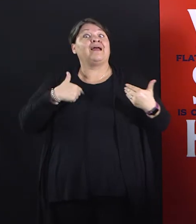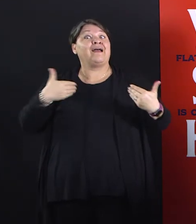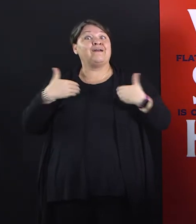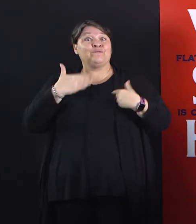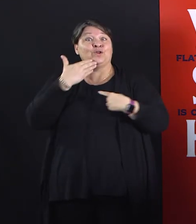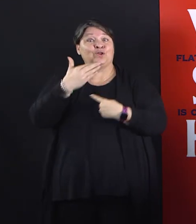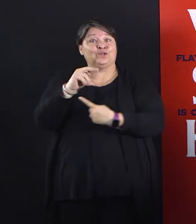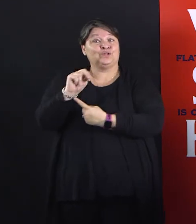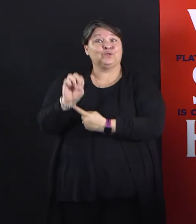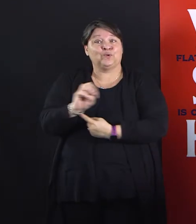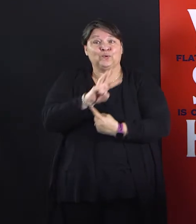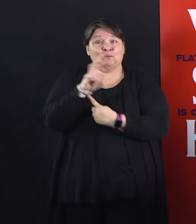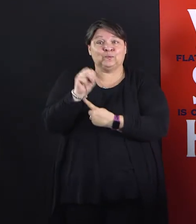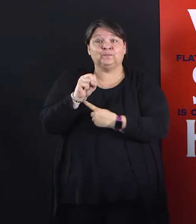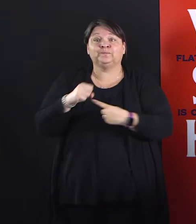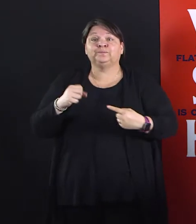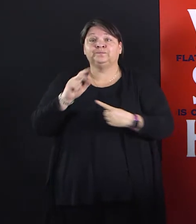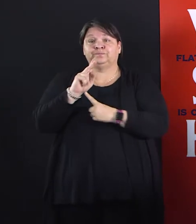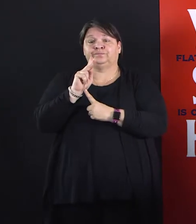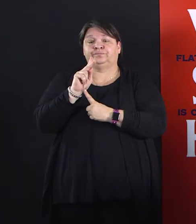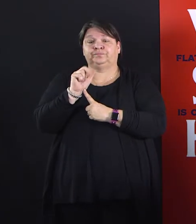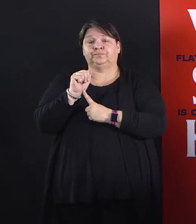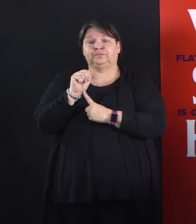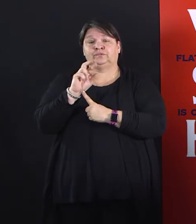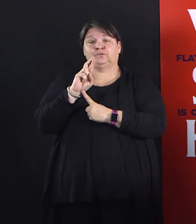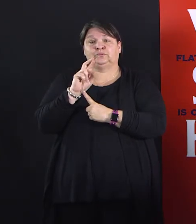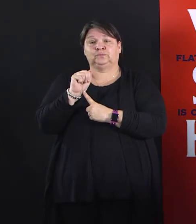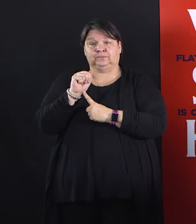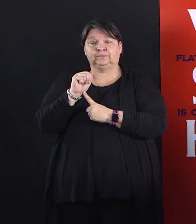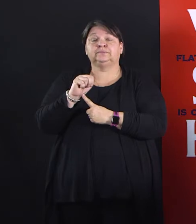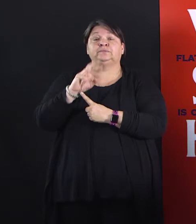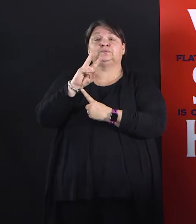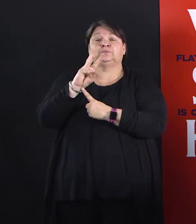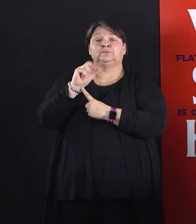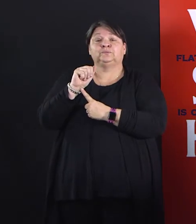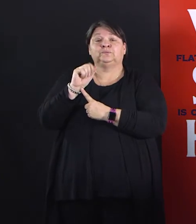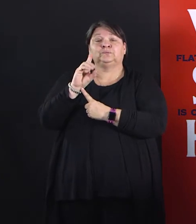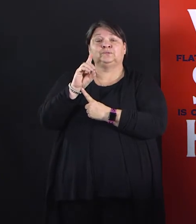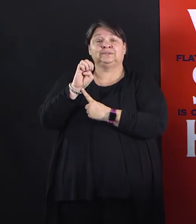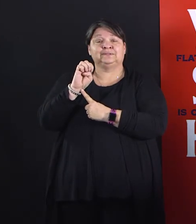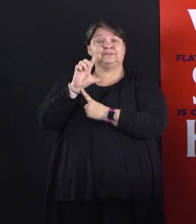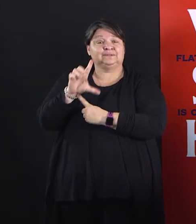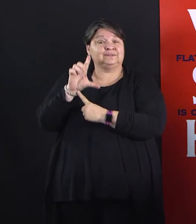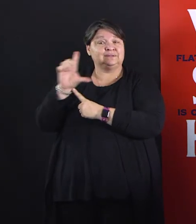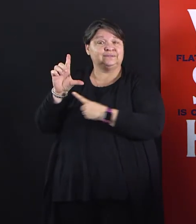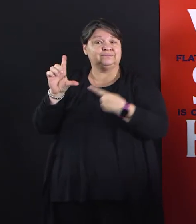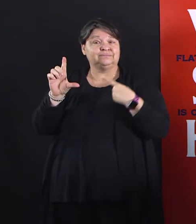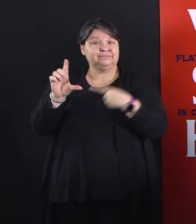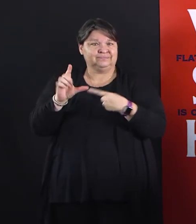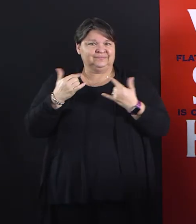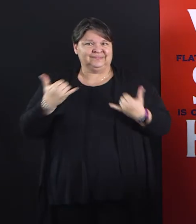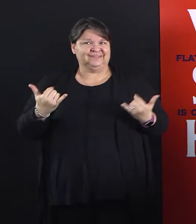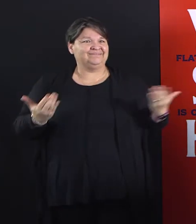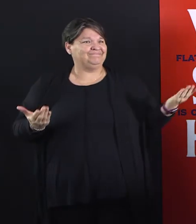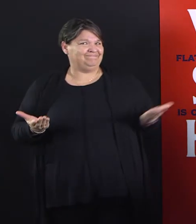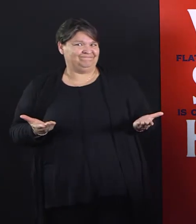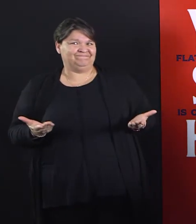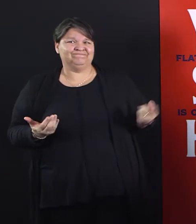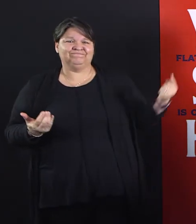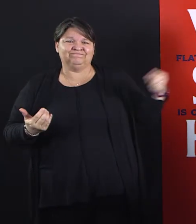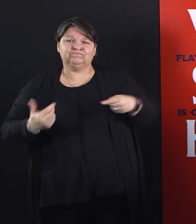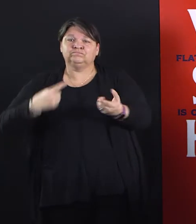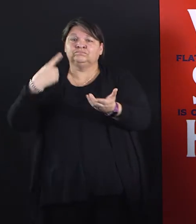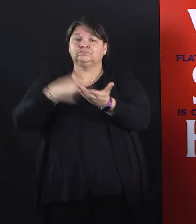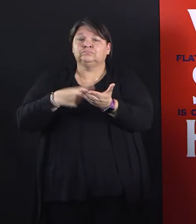Associates with me. To announce something that a press release went out on earlier today, you will